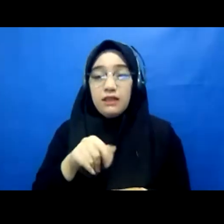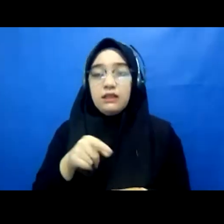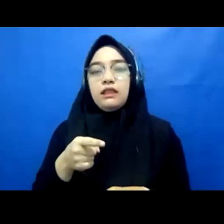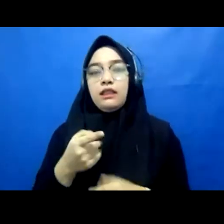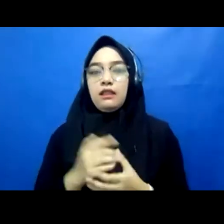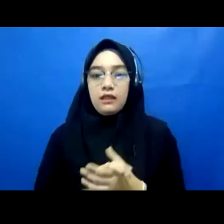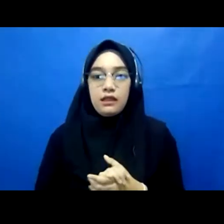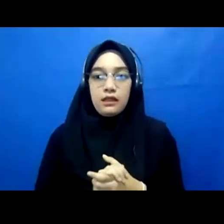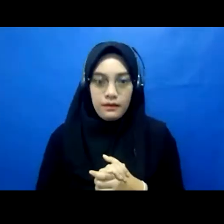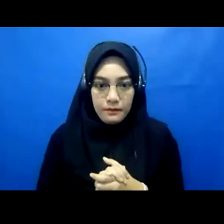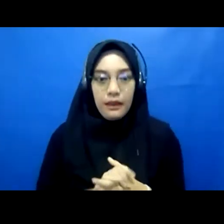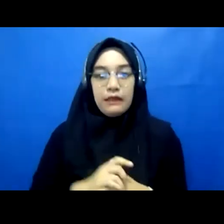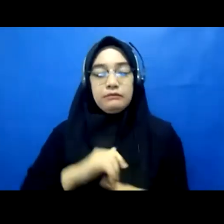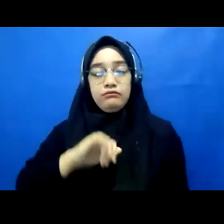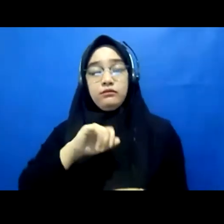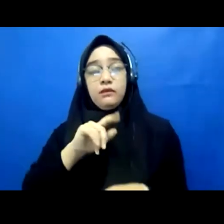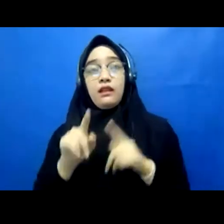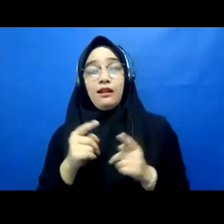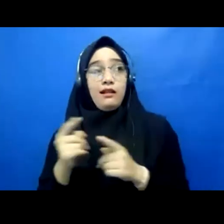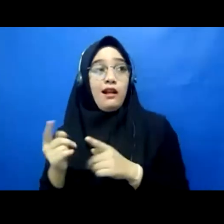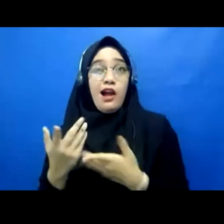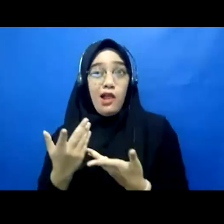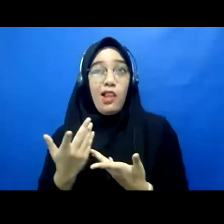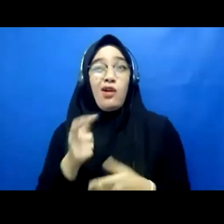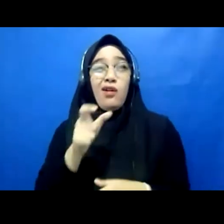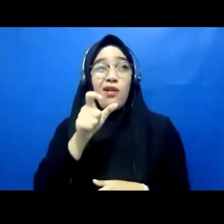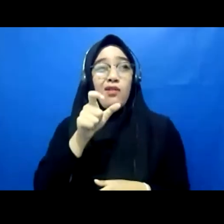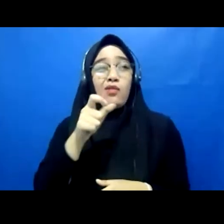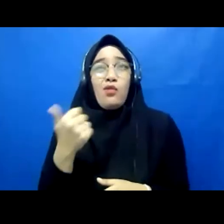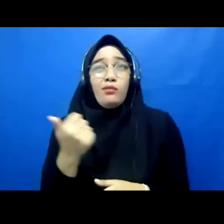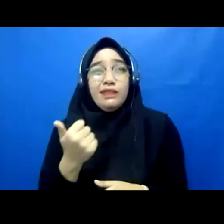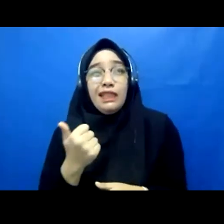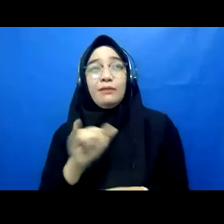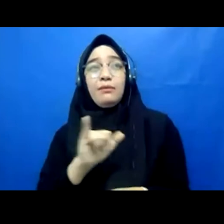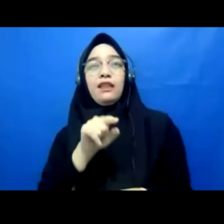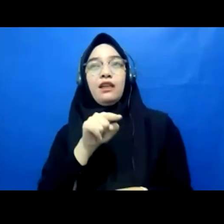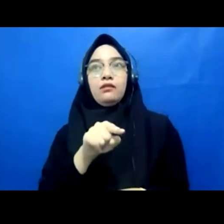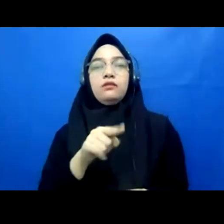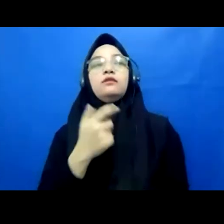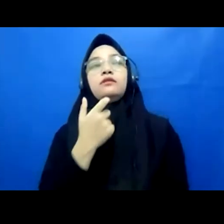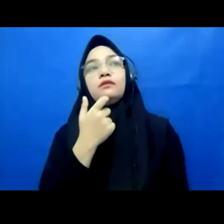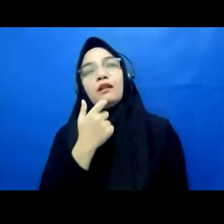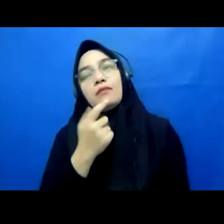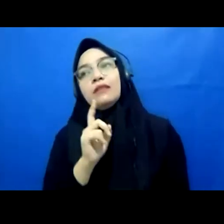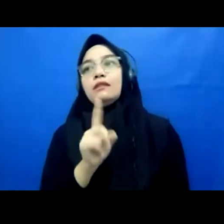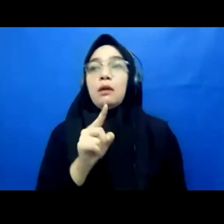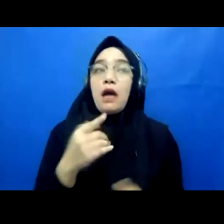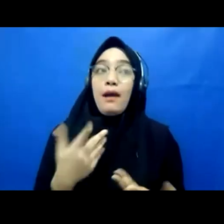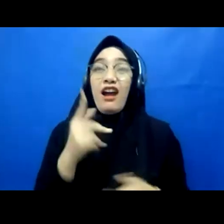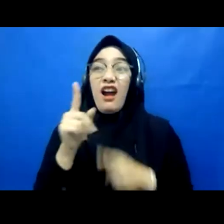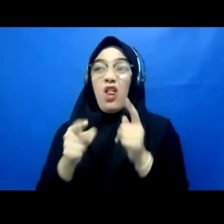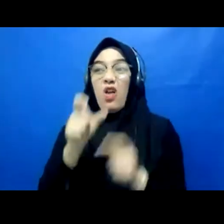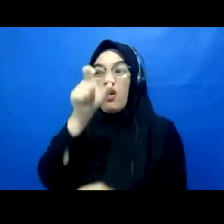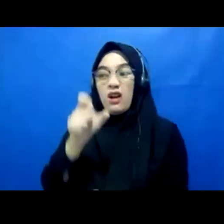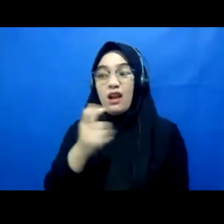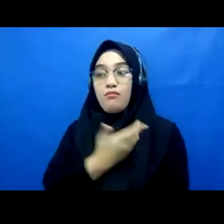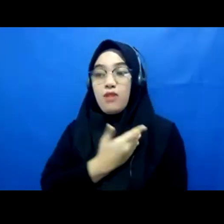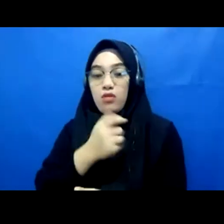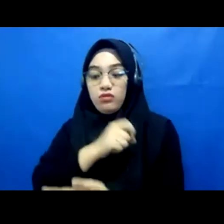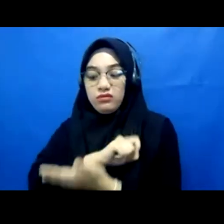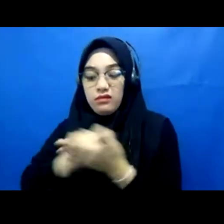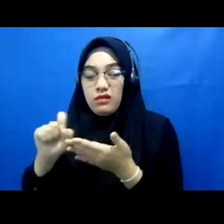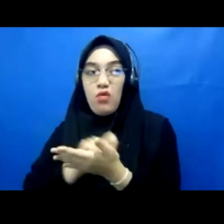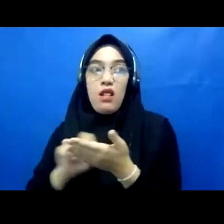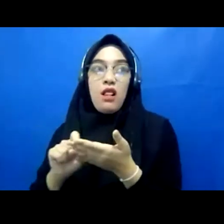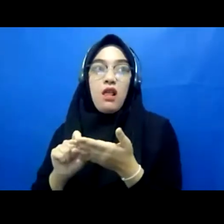open the culinary school they want to earn money nobody ever thought of earning money from hawkers but now hawker is unesco side so